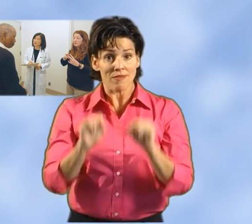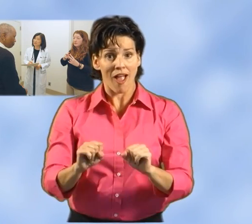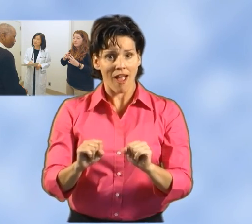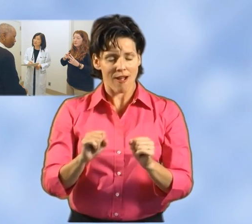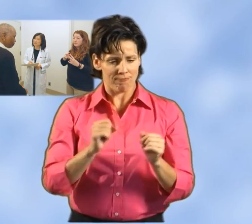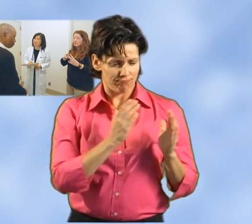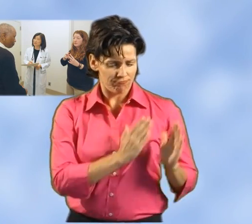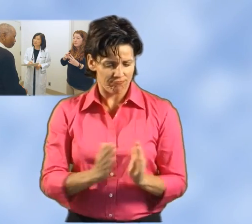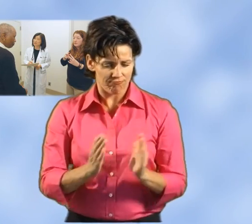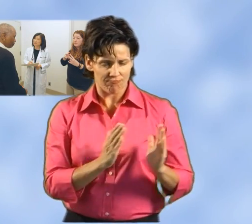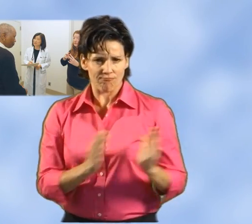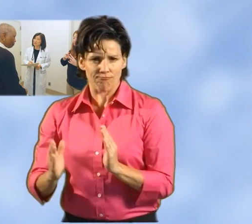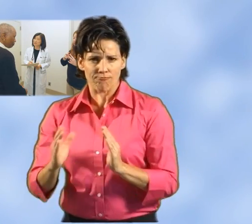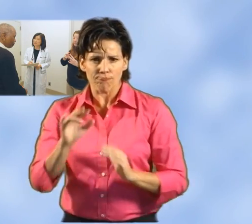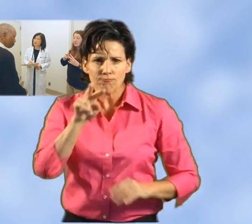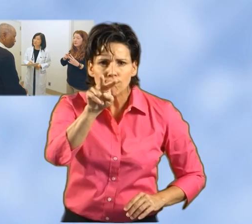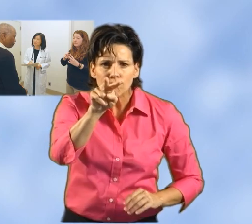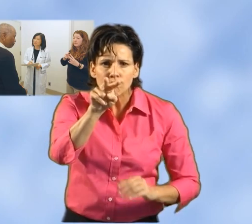So then, you can prepare yourself